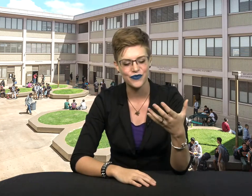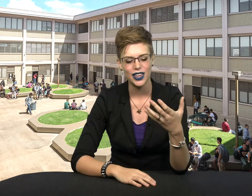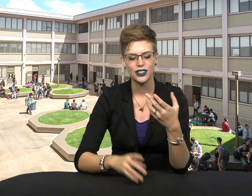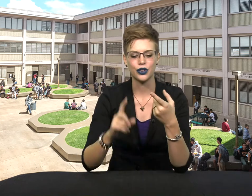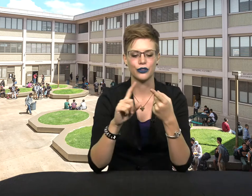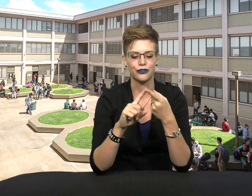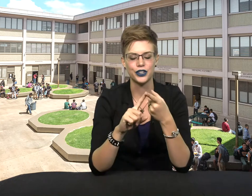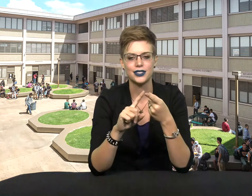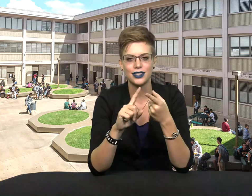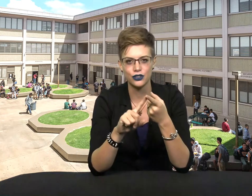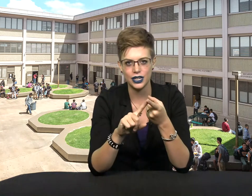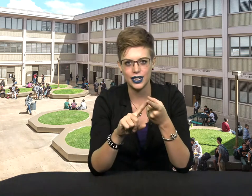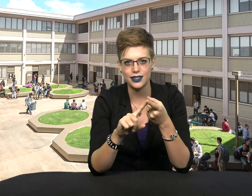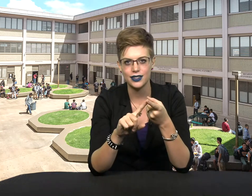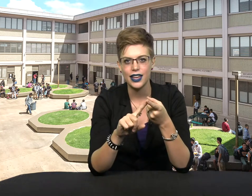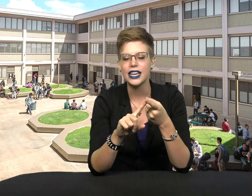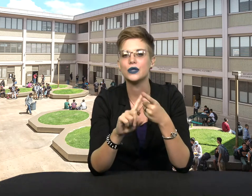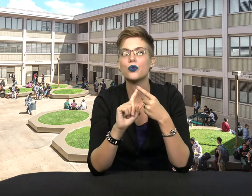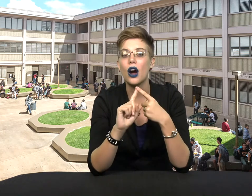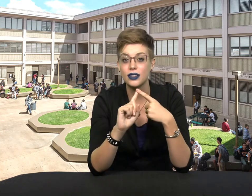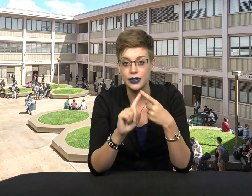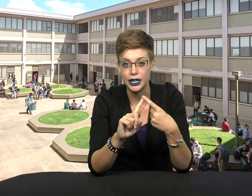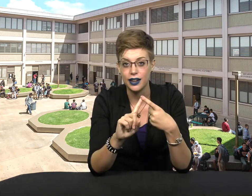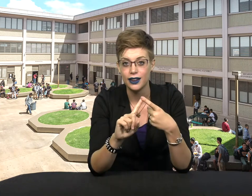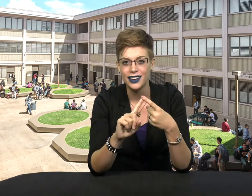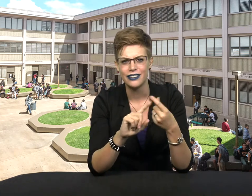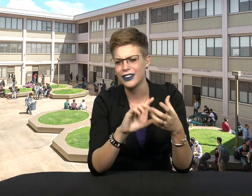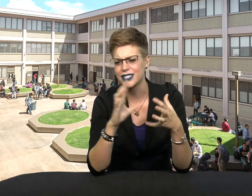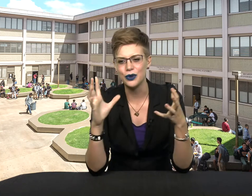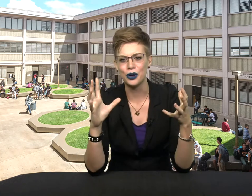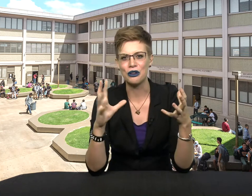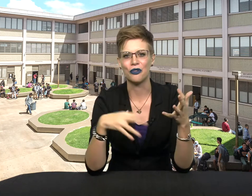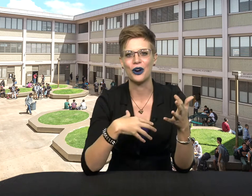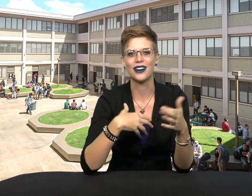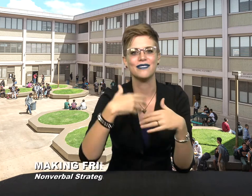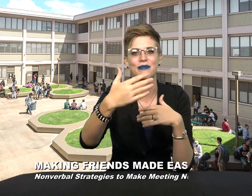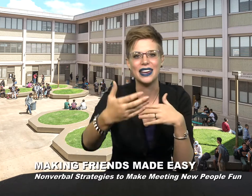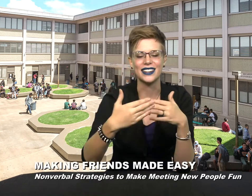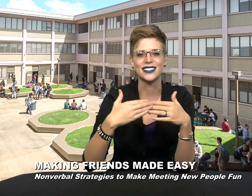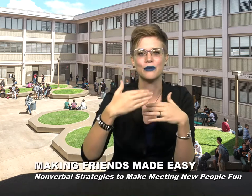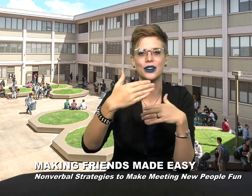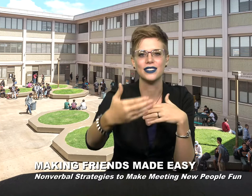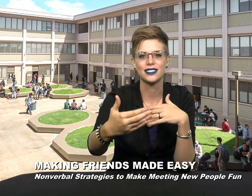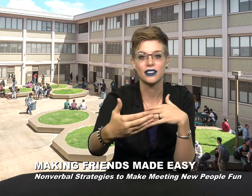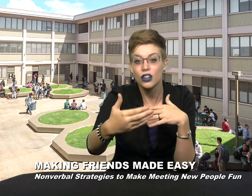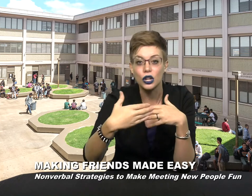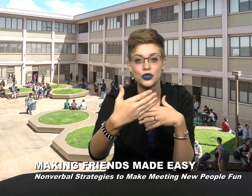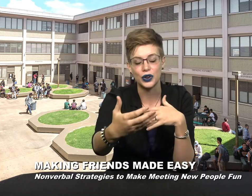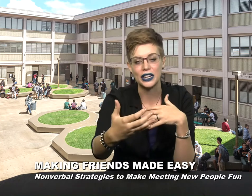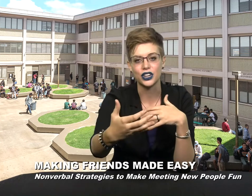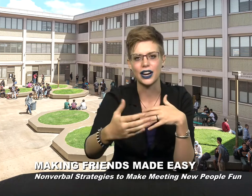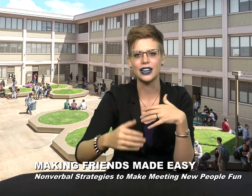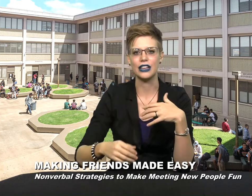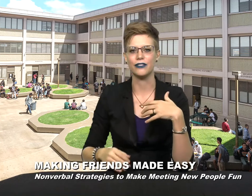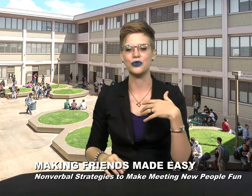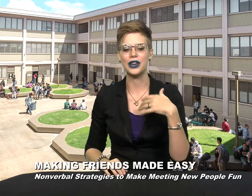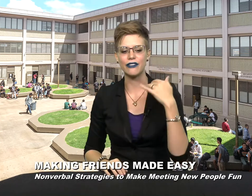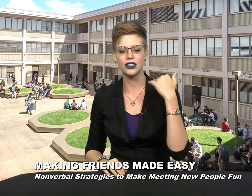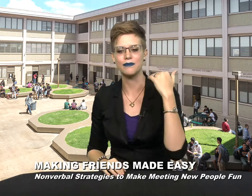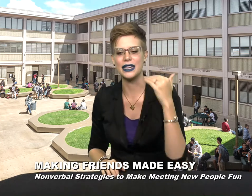So the first ingredient is proximity. Fancy word for being in someone's close range, all right? If you never meet